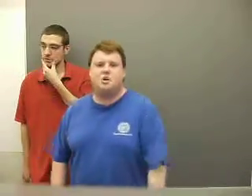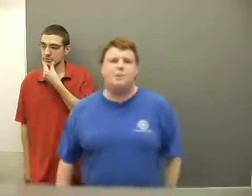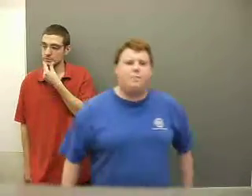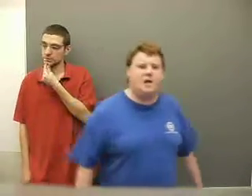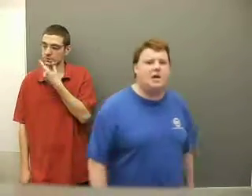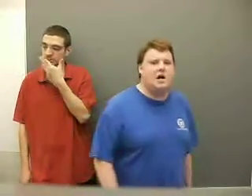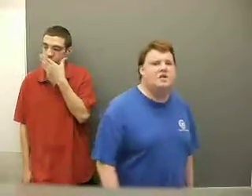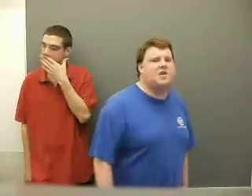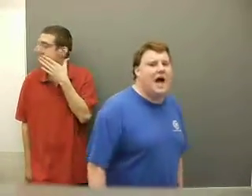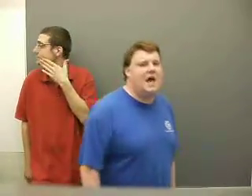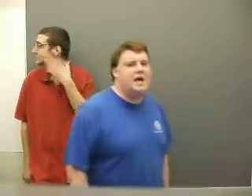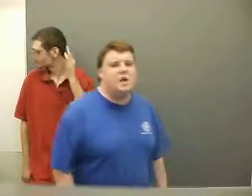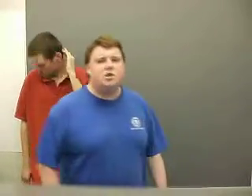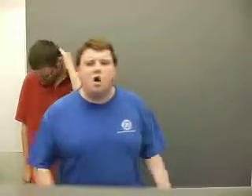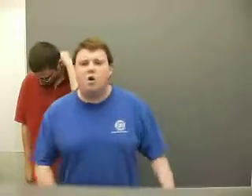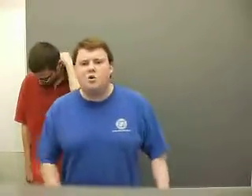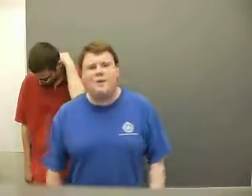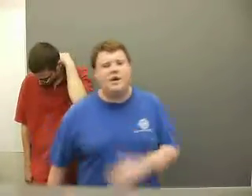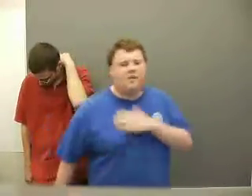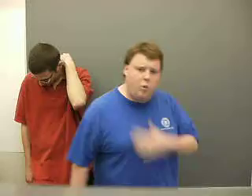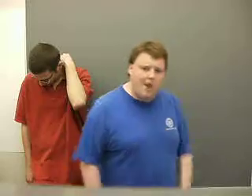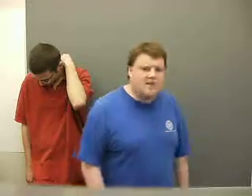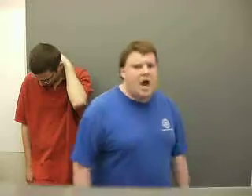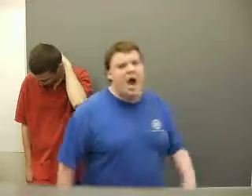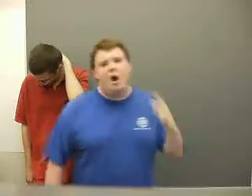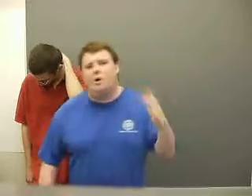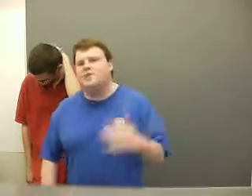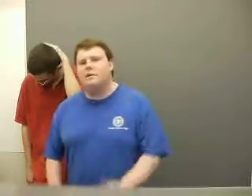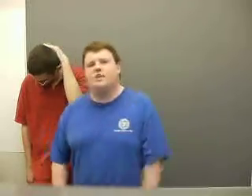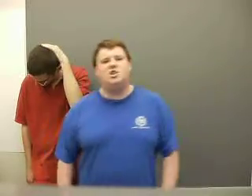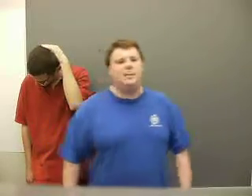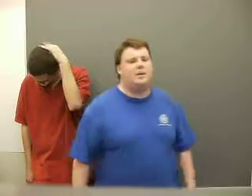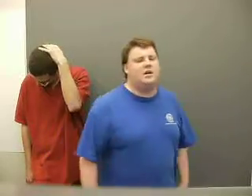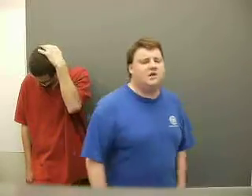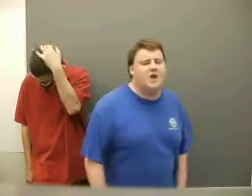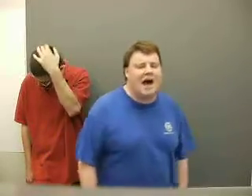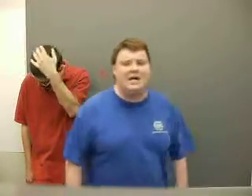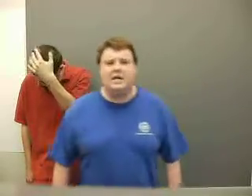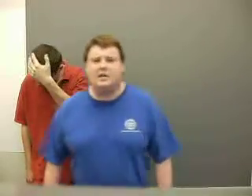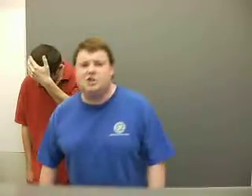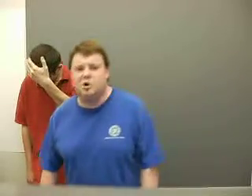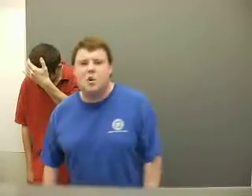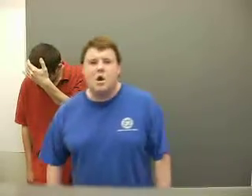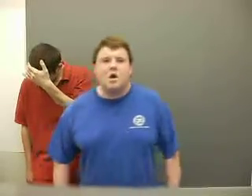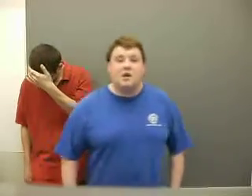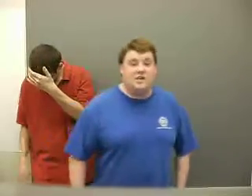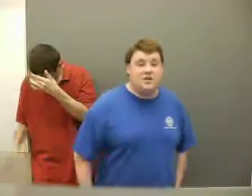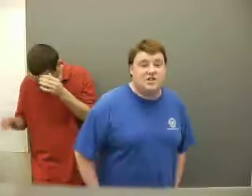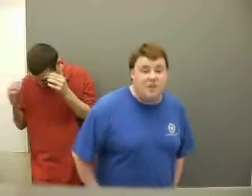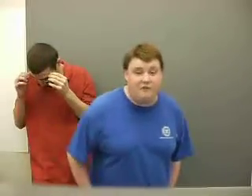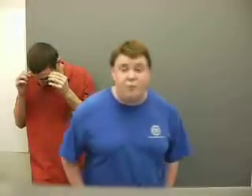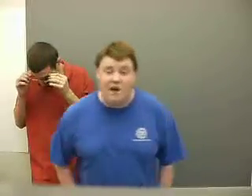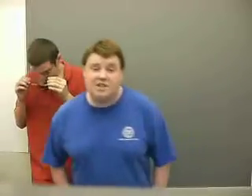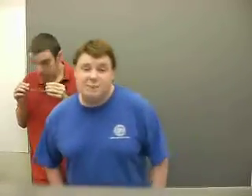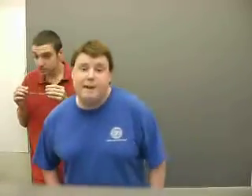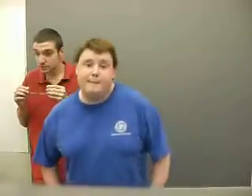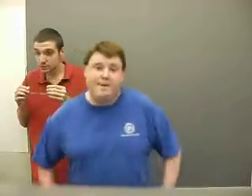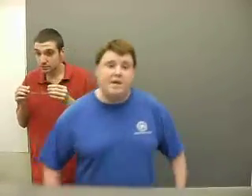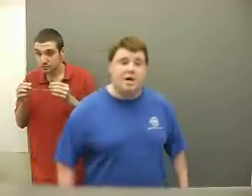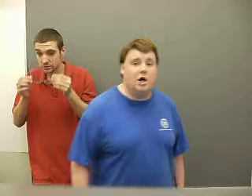because I don't know the meaning of quits. I always come a chick because I need to give you that stuff when I spit because